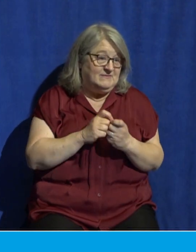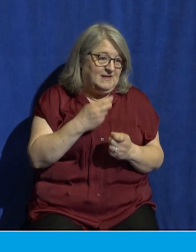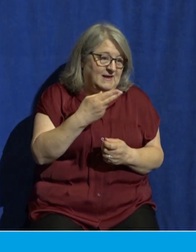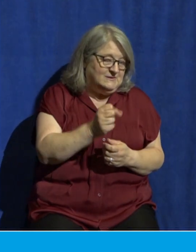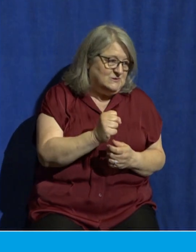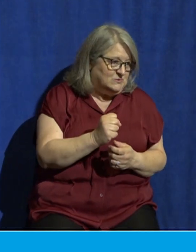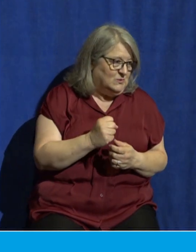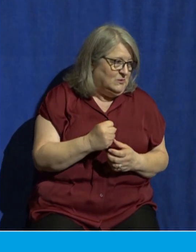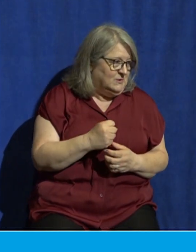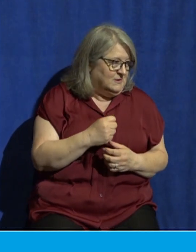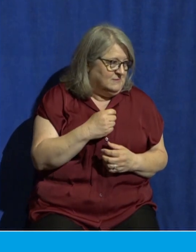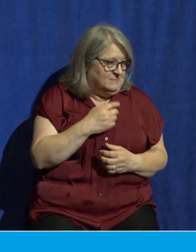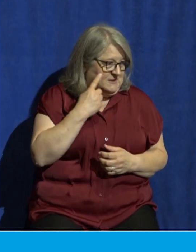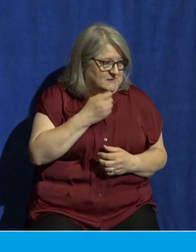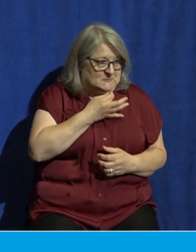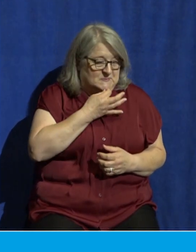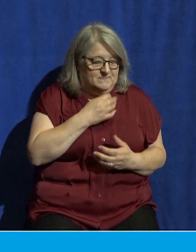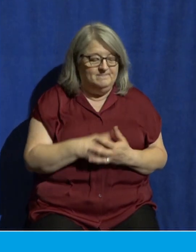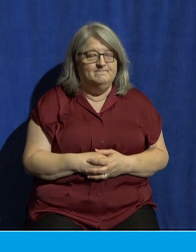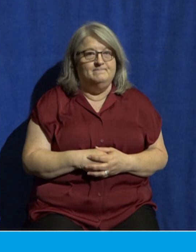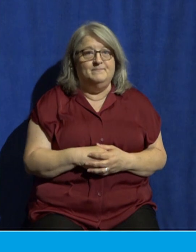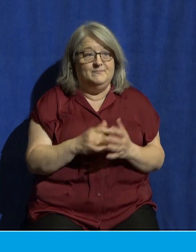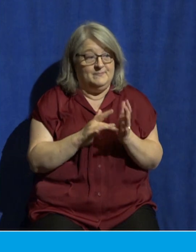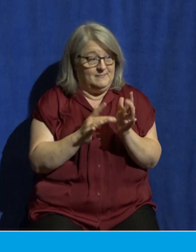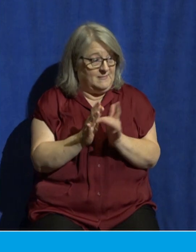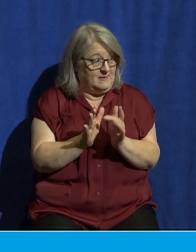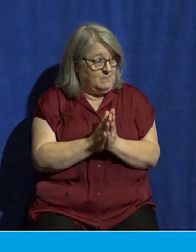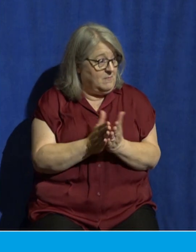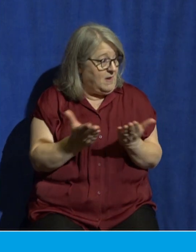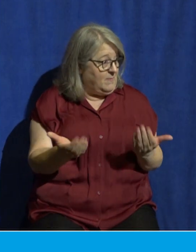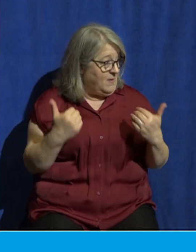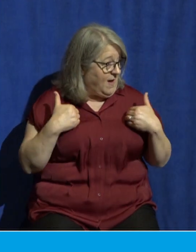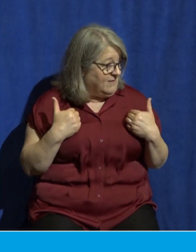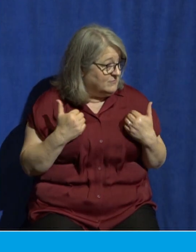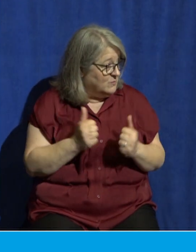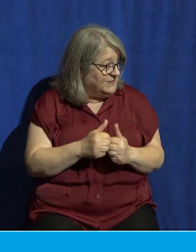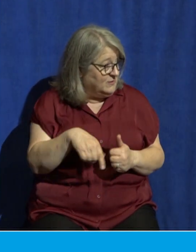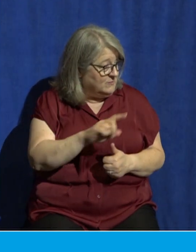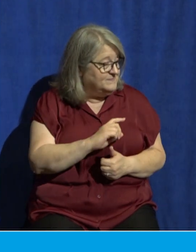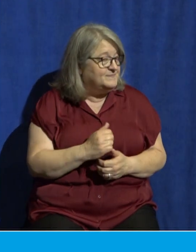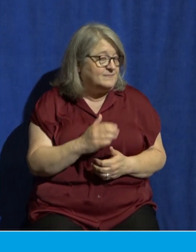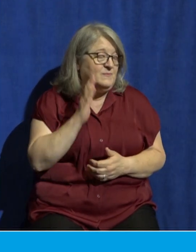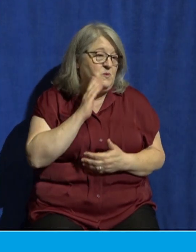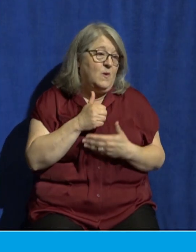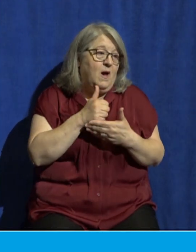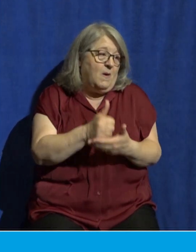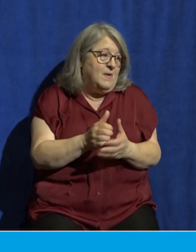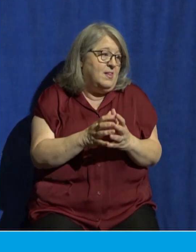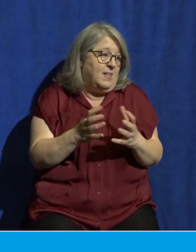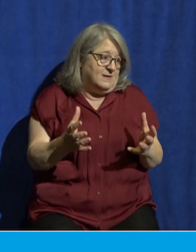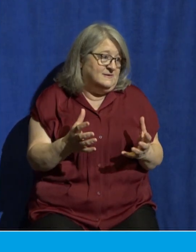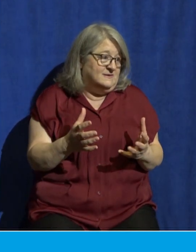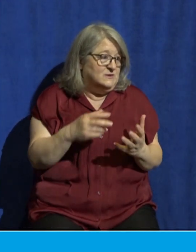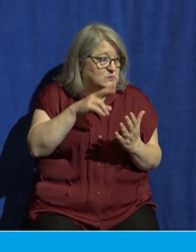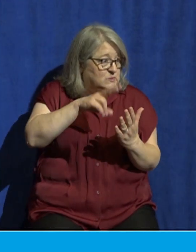Now, if you have your own copy of the Bible, it's going to be helpful for you to follow along. Now, if you don't,